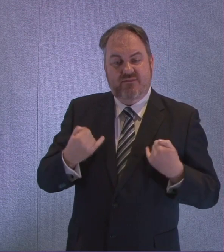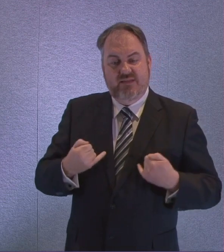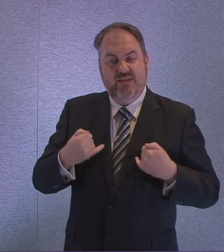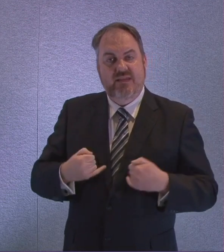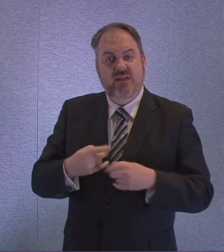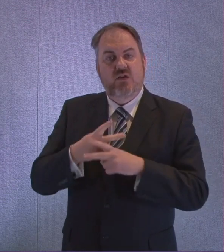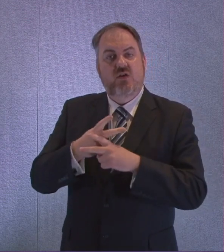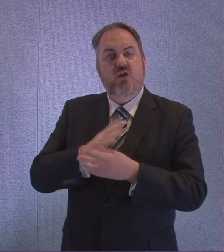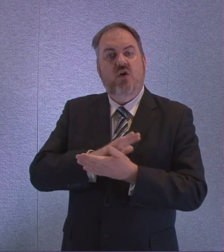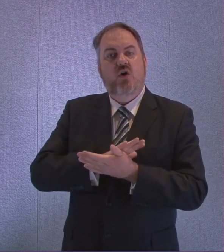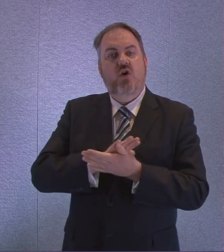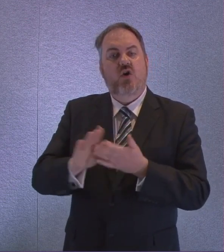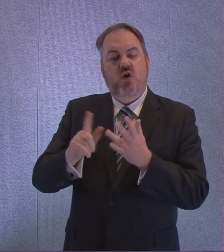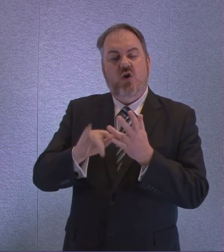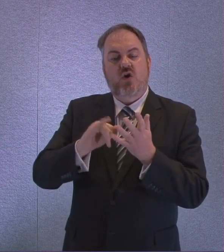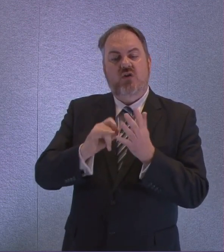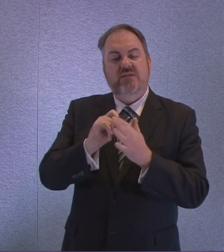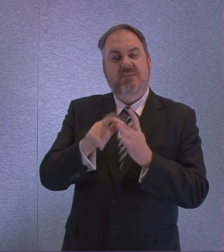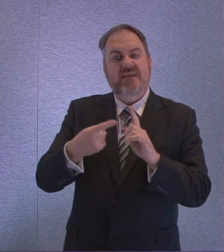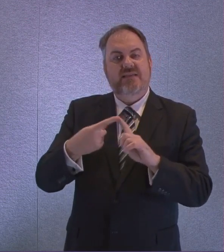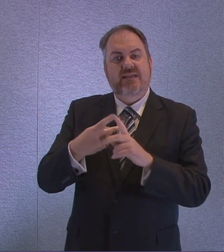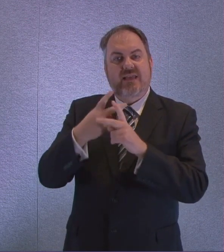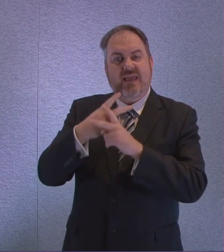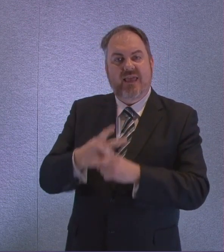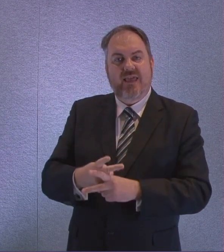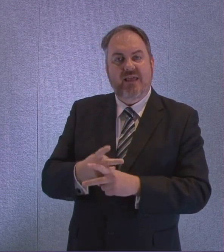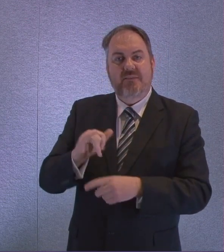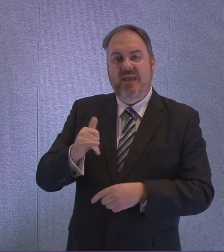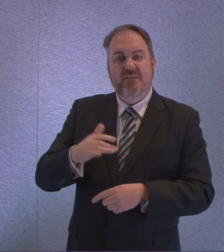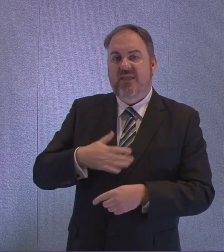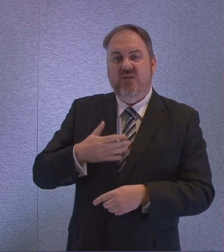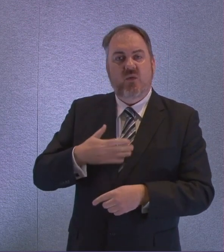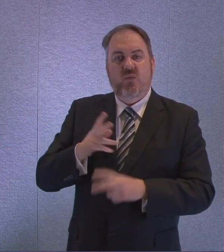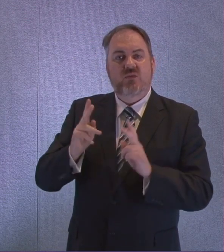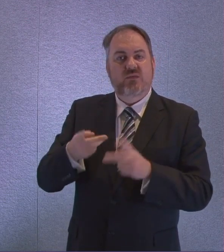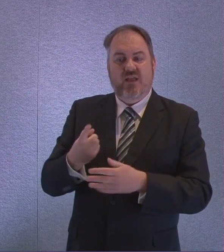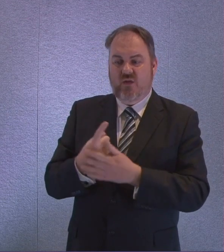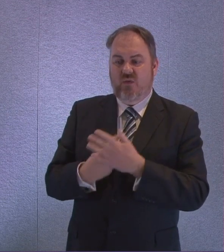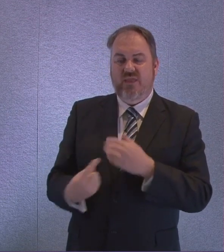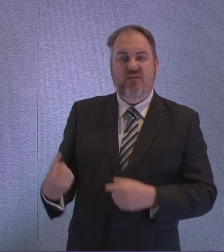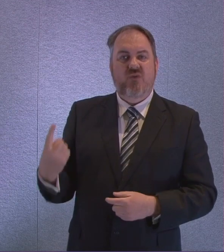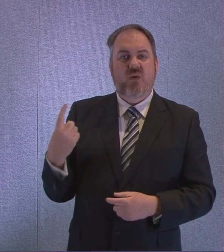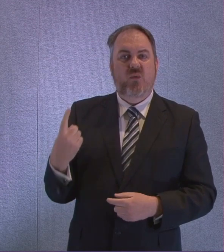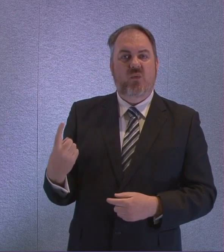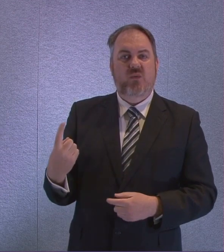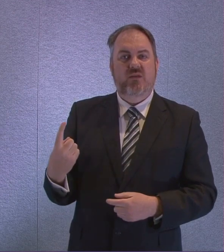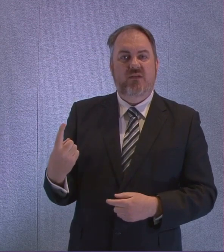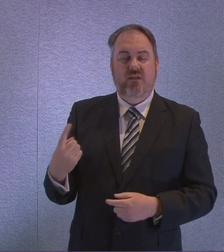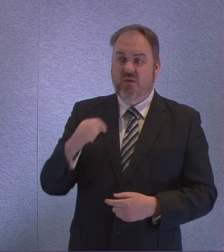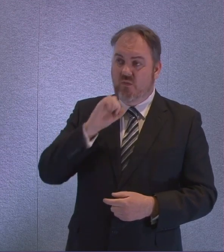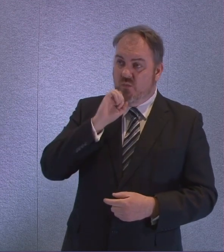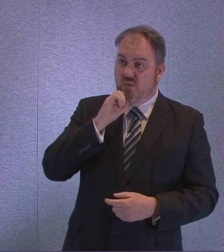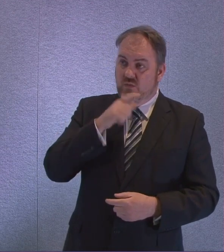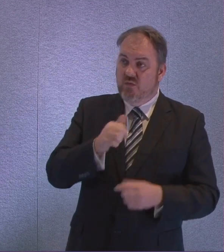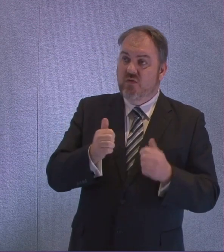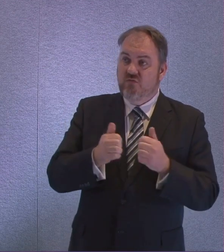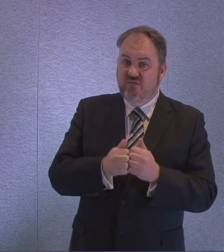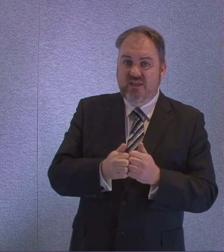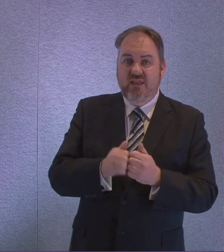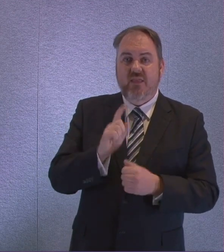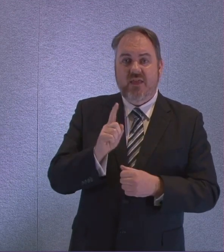hospitals who frankly do not want to die alone? Will you be prepared to